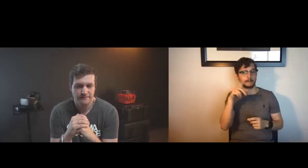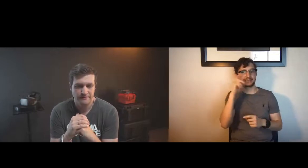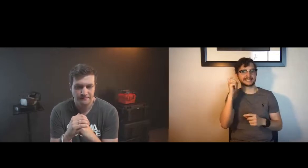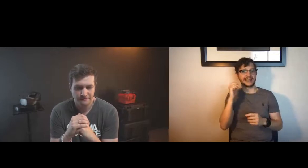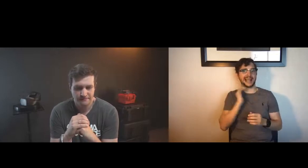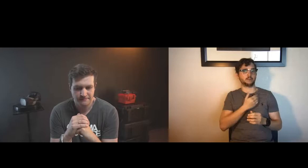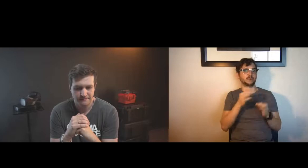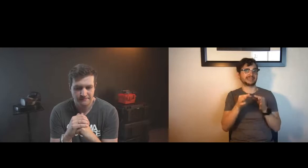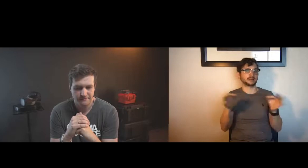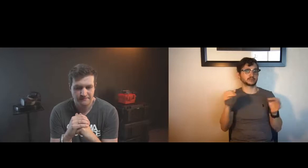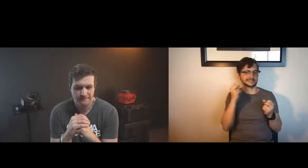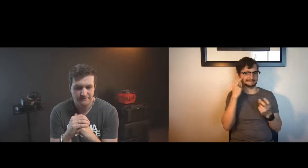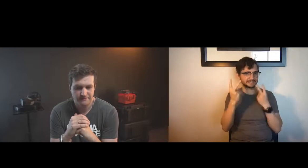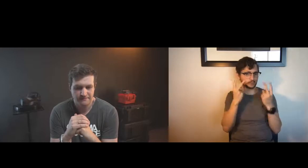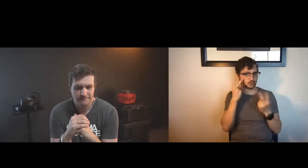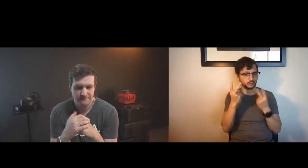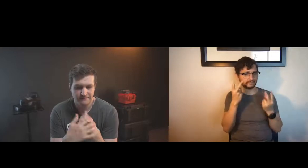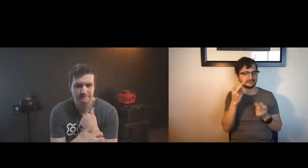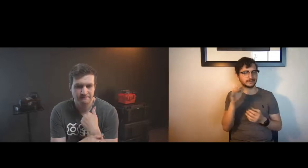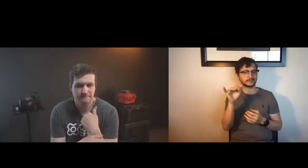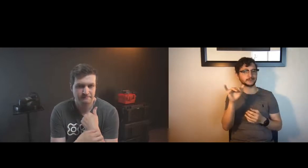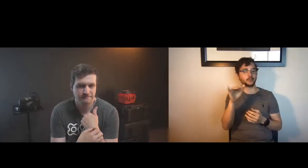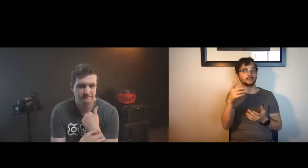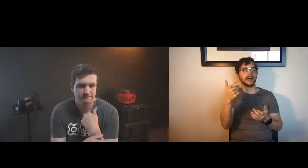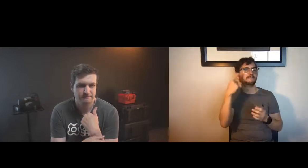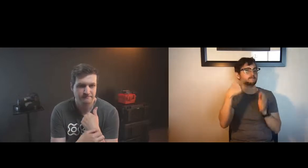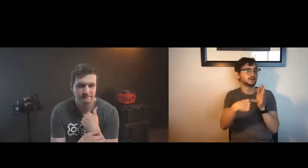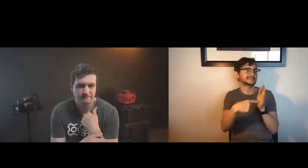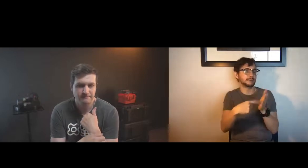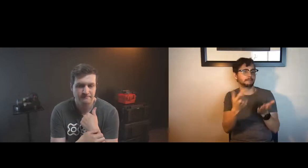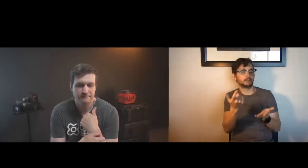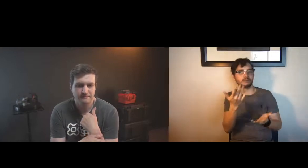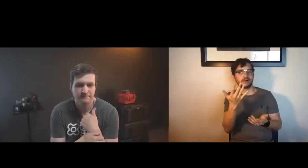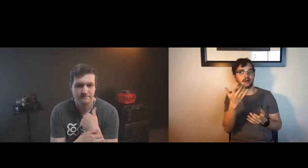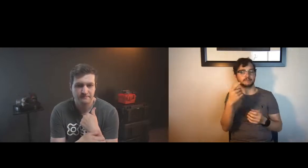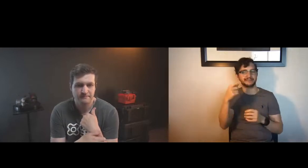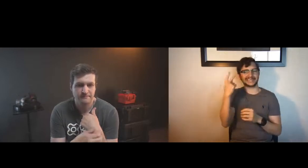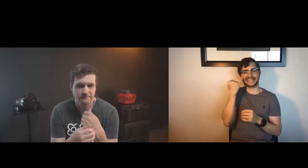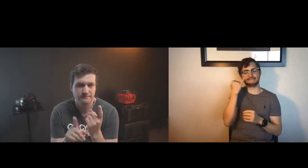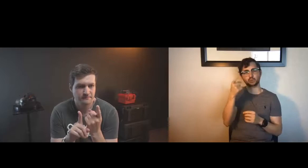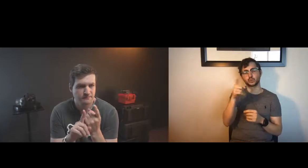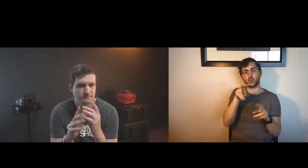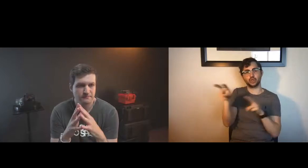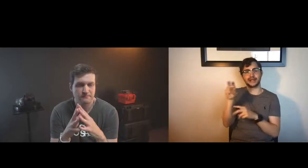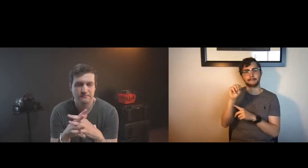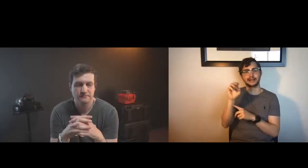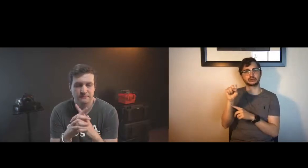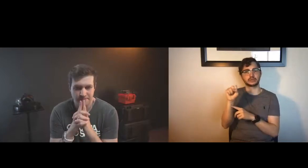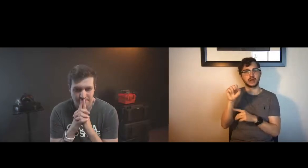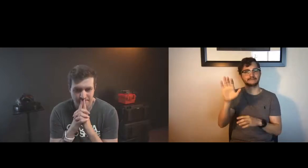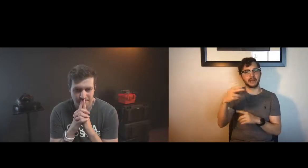unique perspective particularly in relation to virtual reality because our language is visual so for example